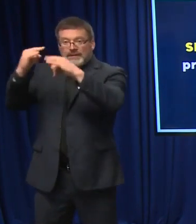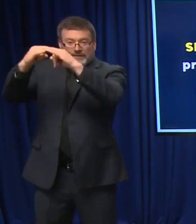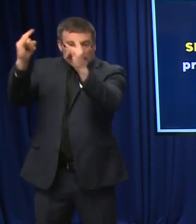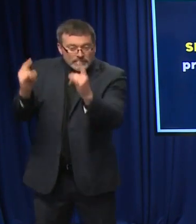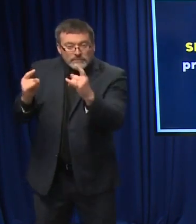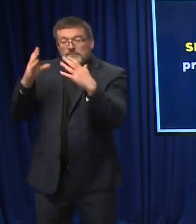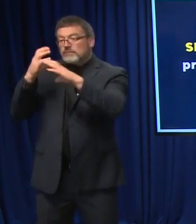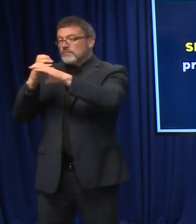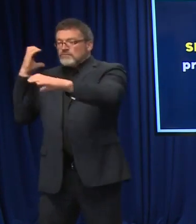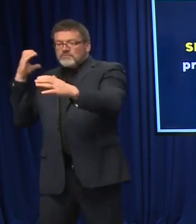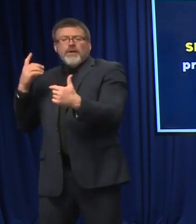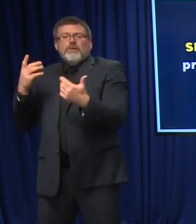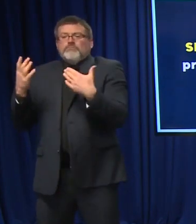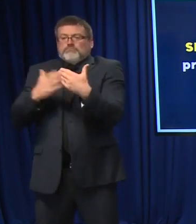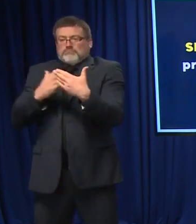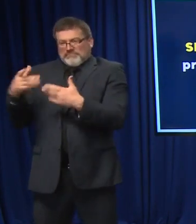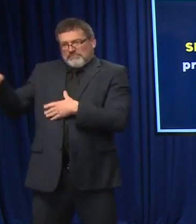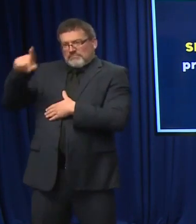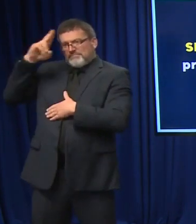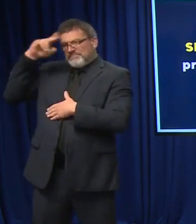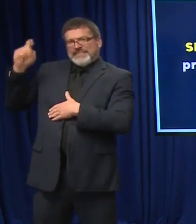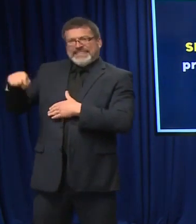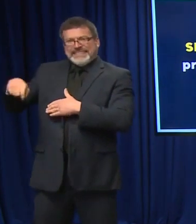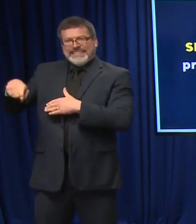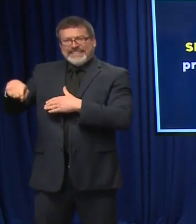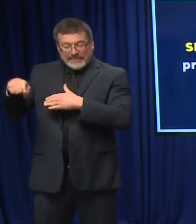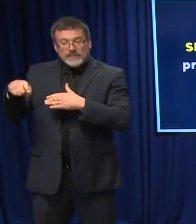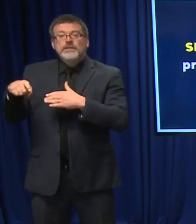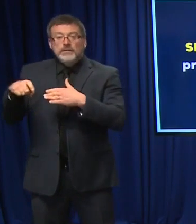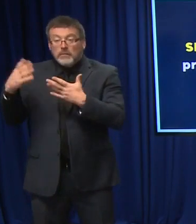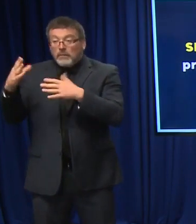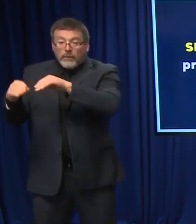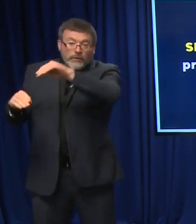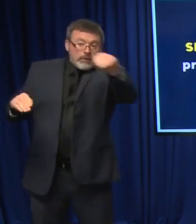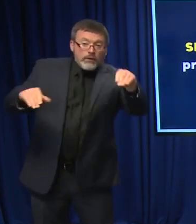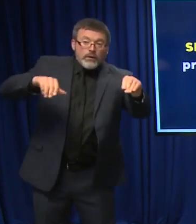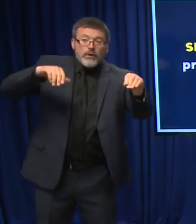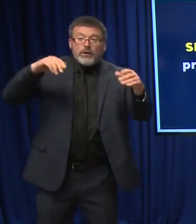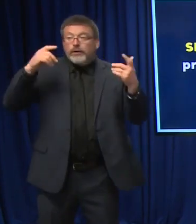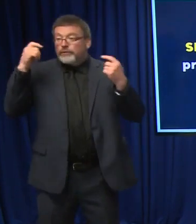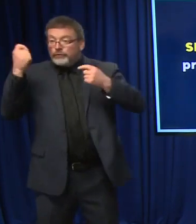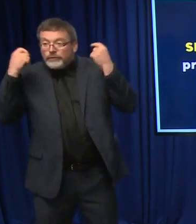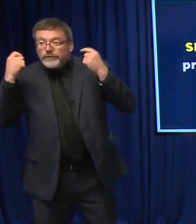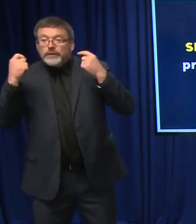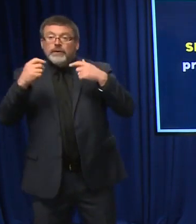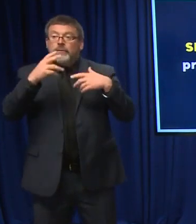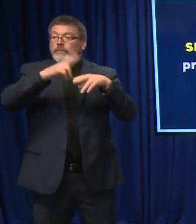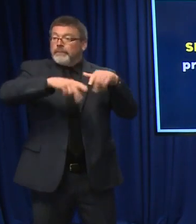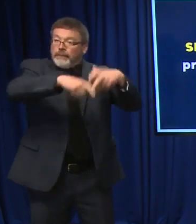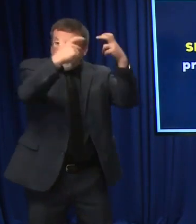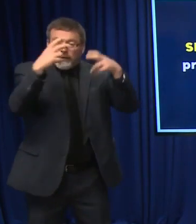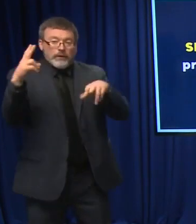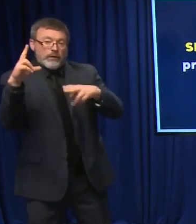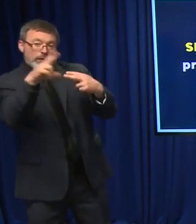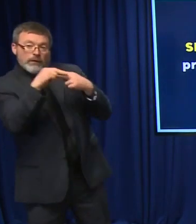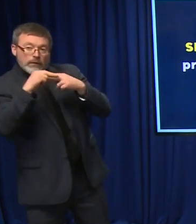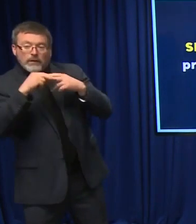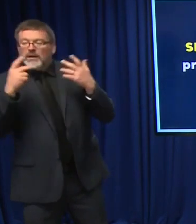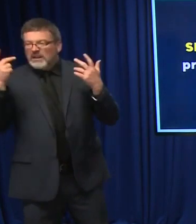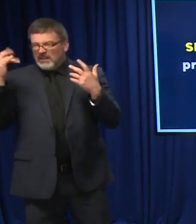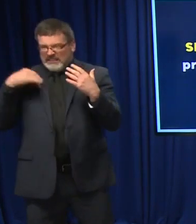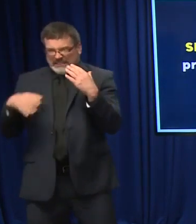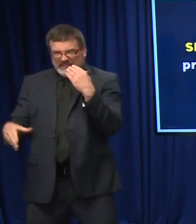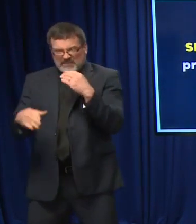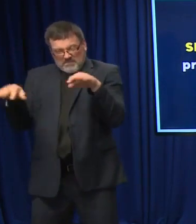gymnasiums and fieldhouses across the state. Thankfully, they were never needed to be utilized. But after our trip to Kentucky, which